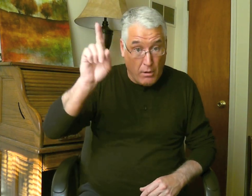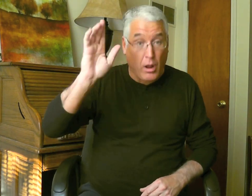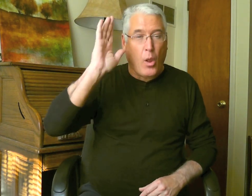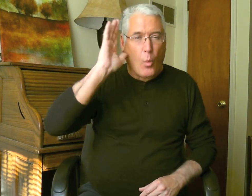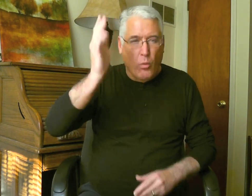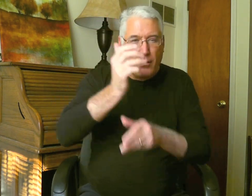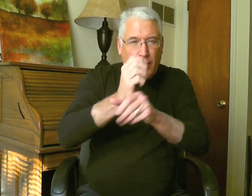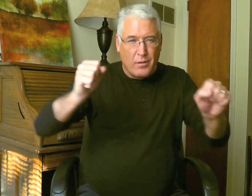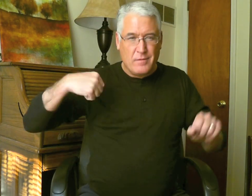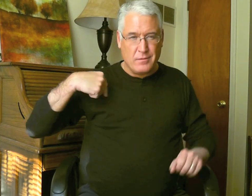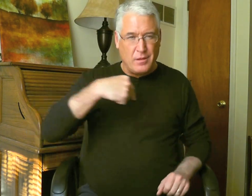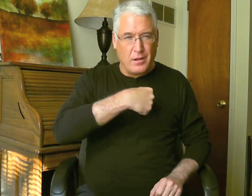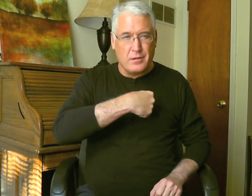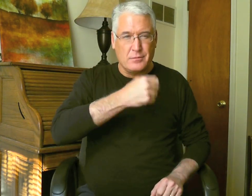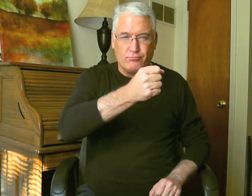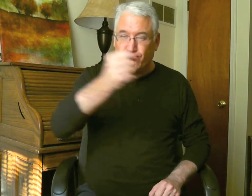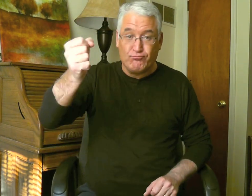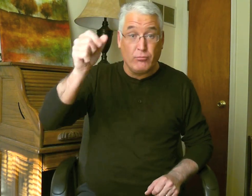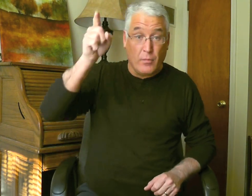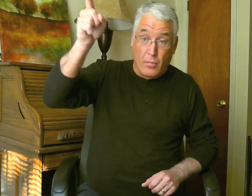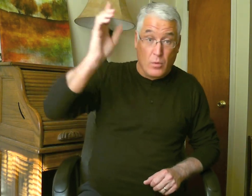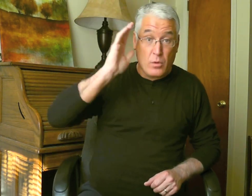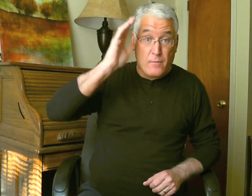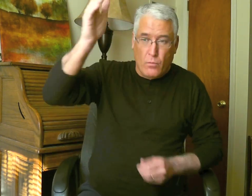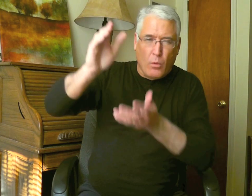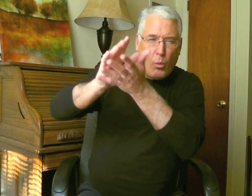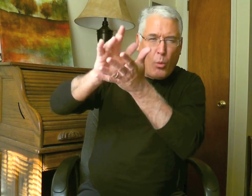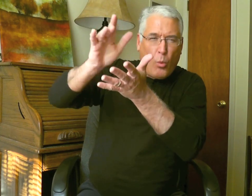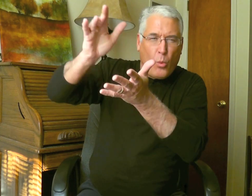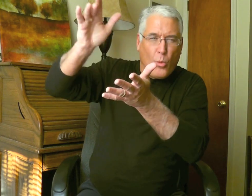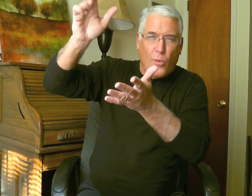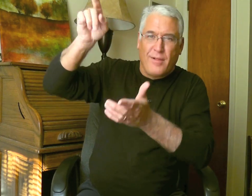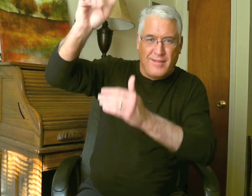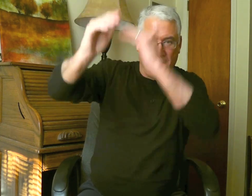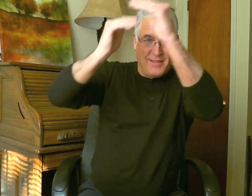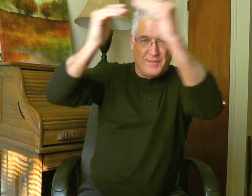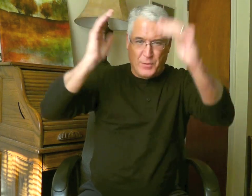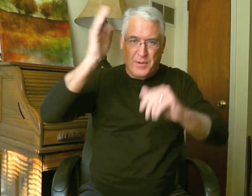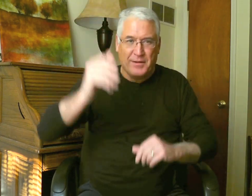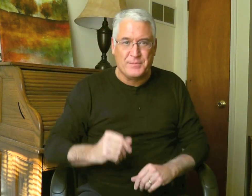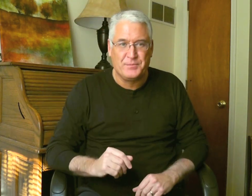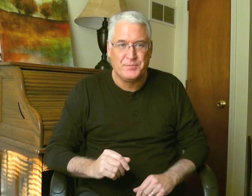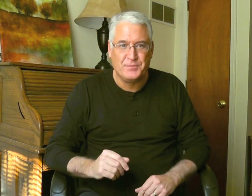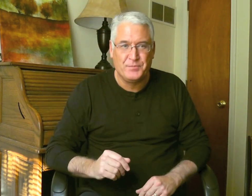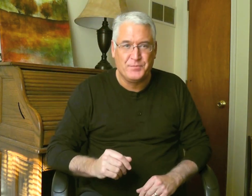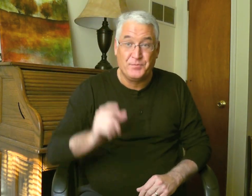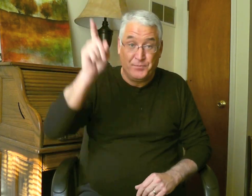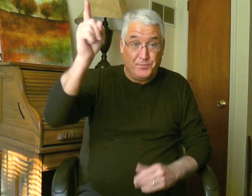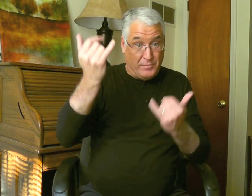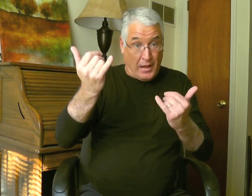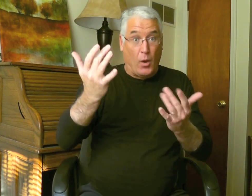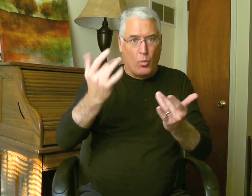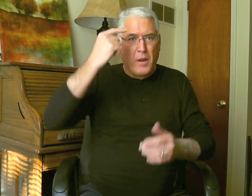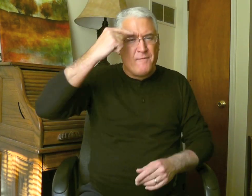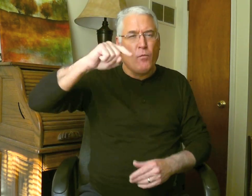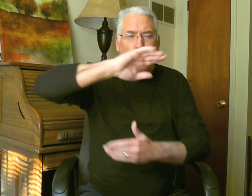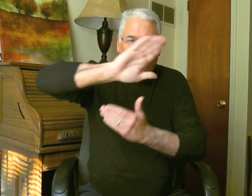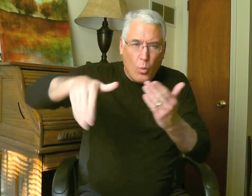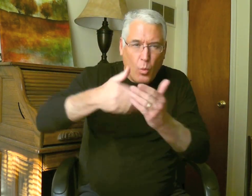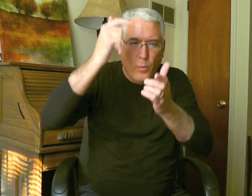yes. But God will save us and take us to the gloriousness in Heaven. God right now is